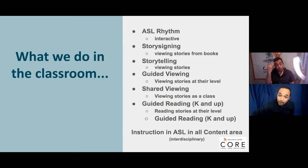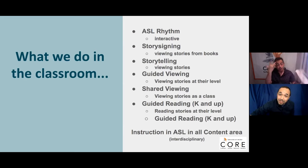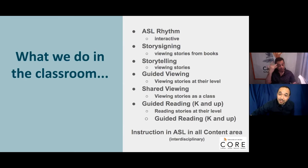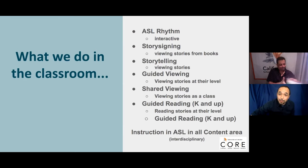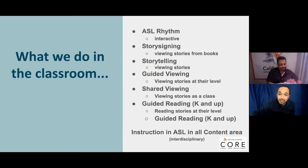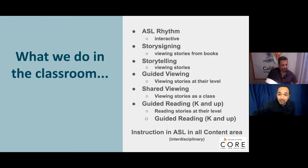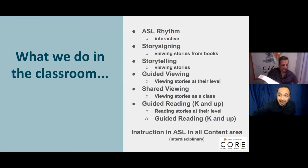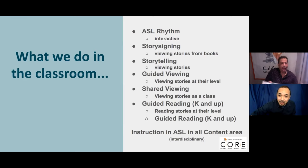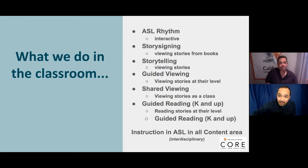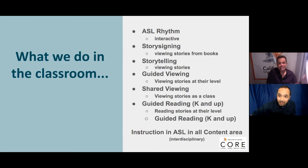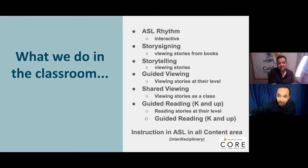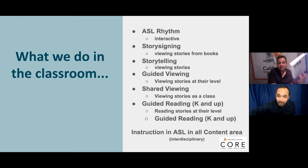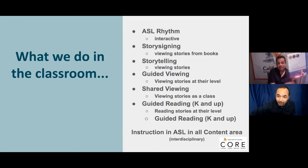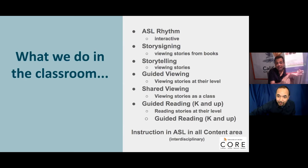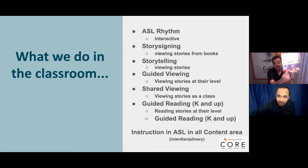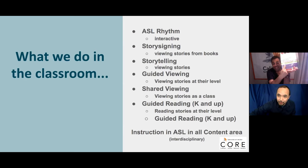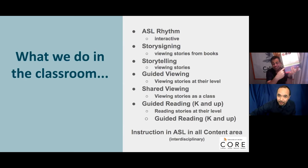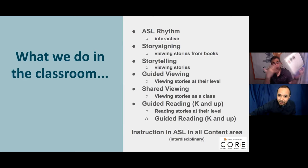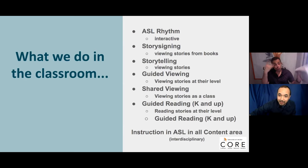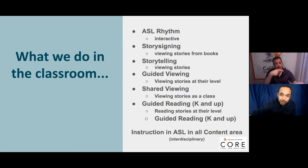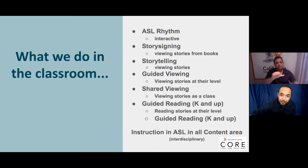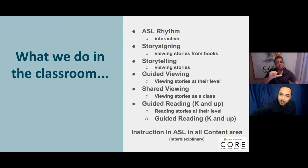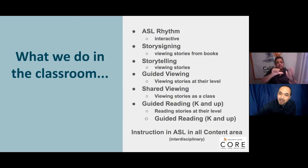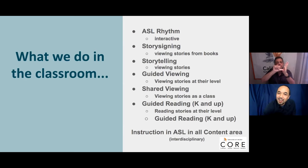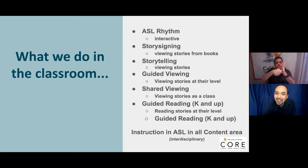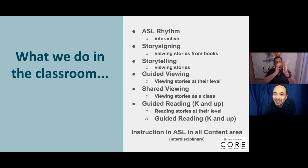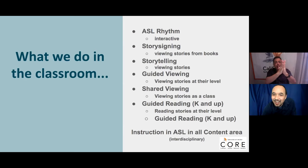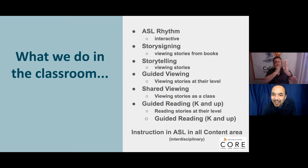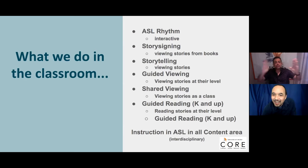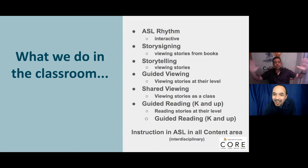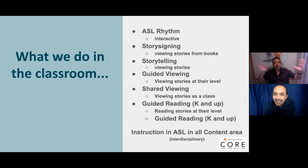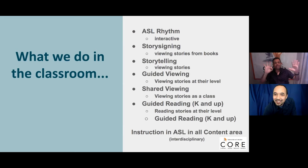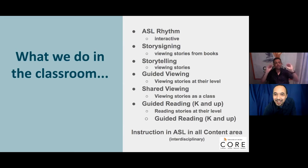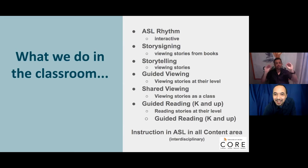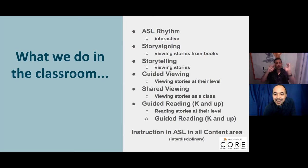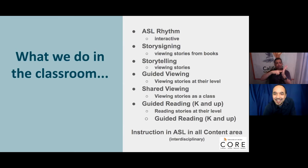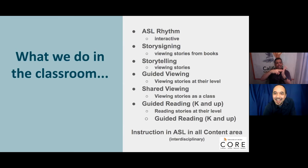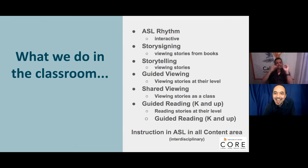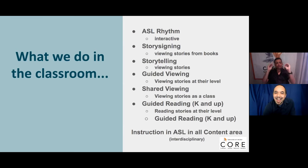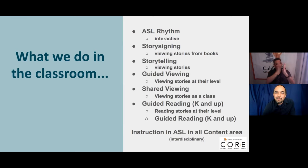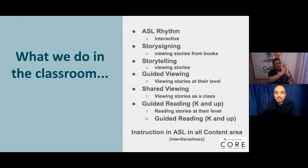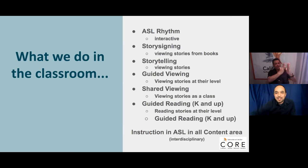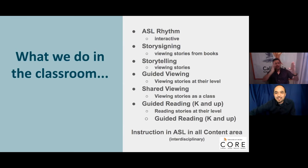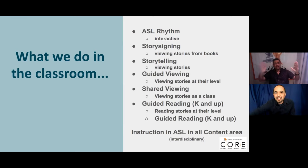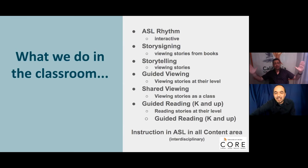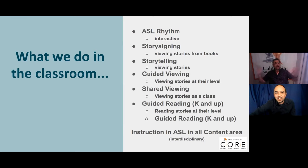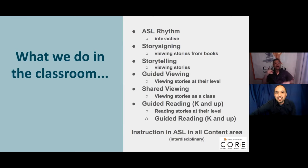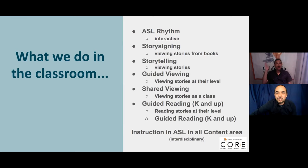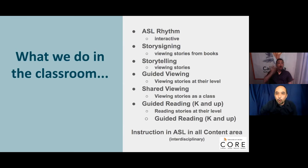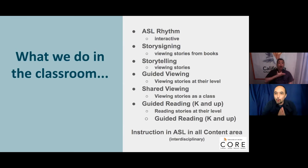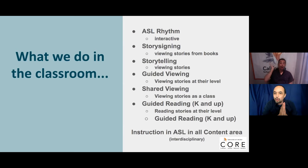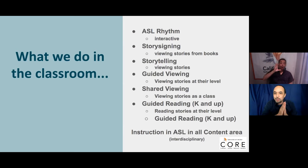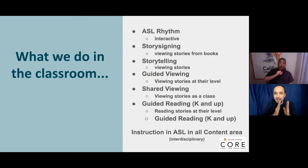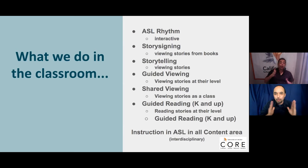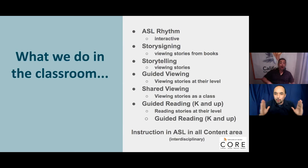And the reason I really like this curriculum, this one and this one, is, again, it emphasizes a